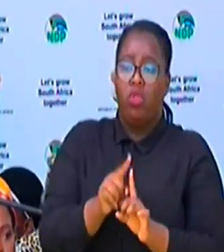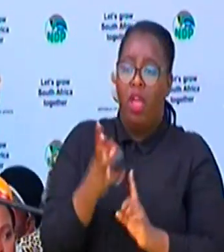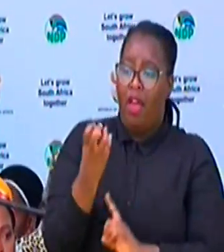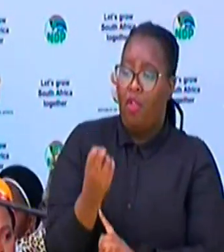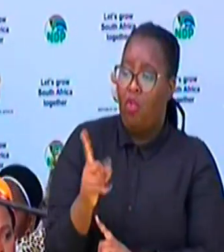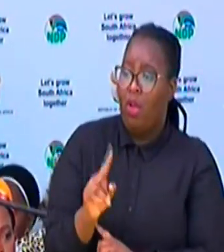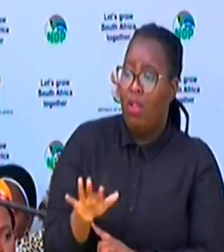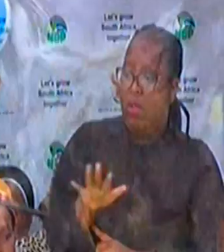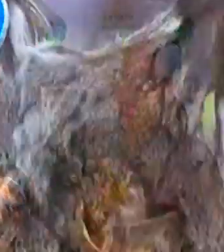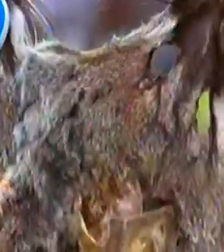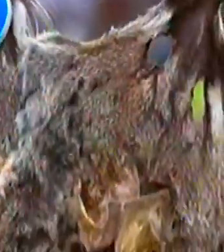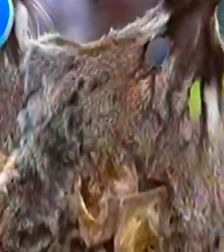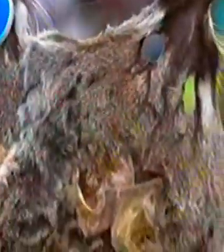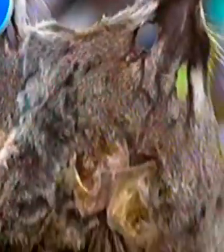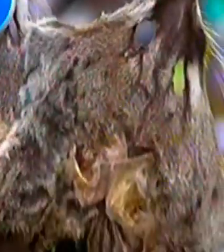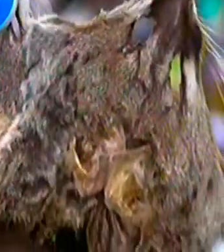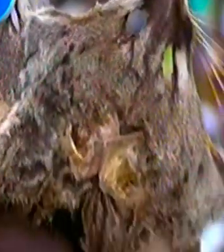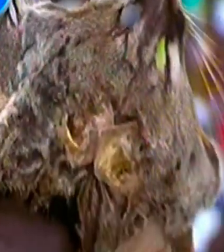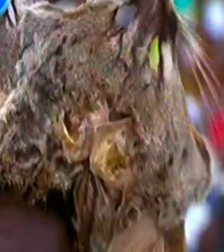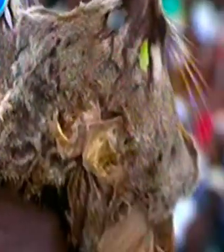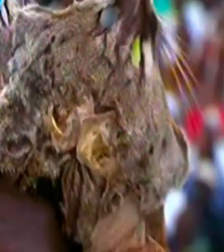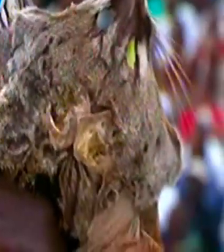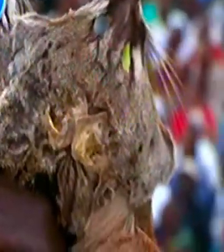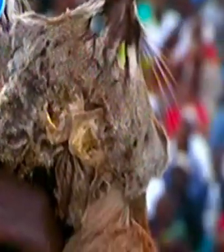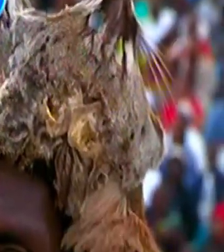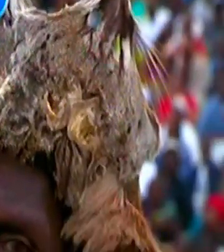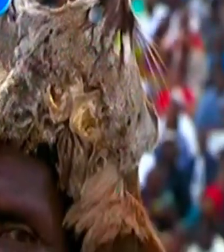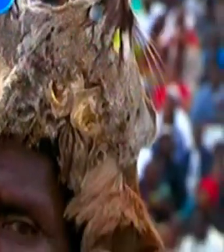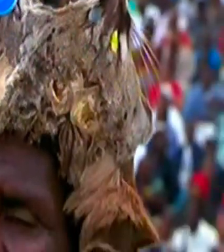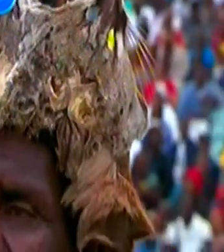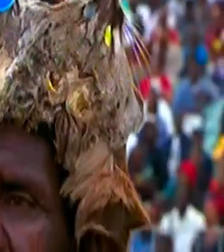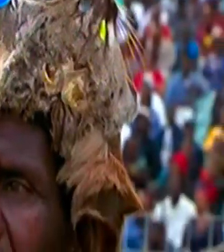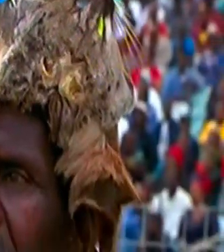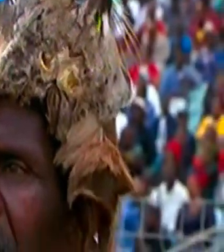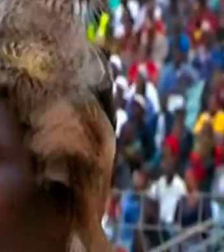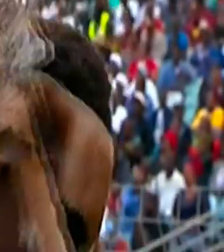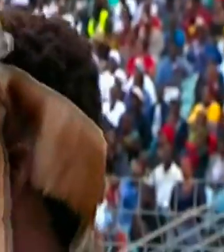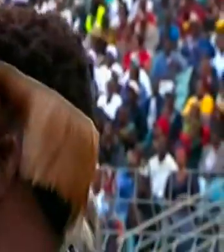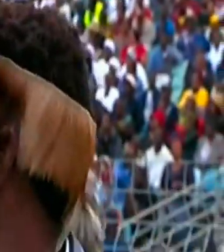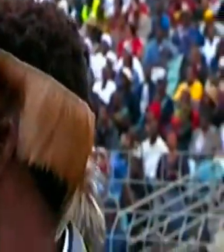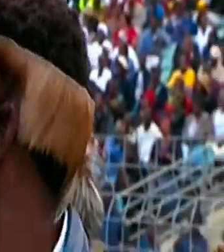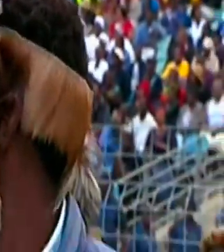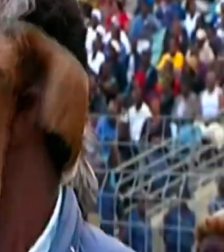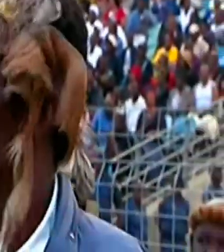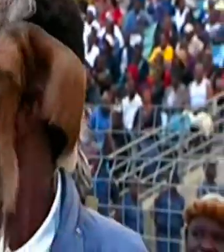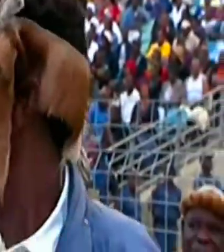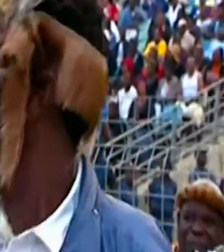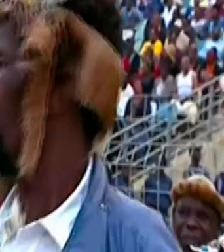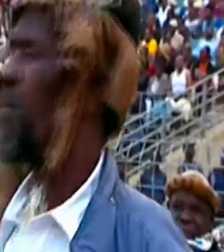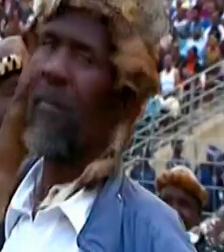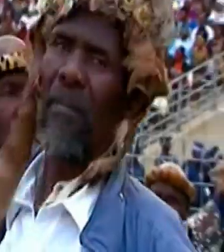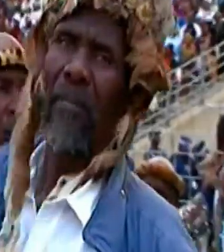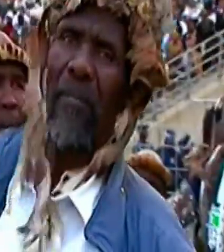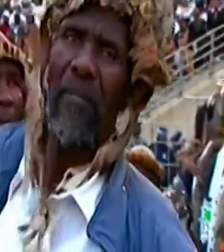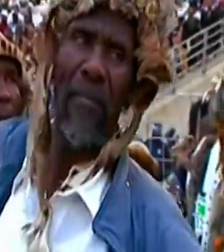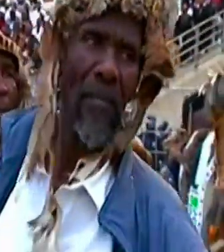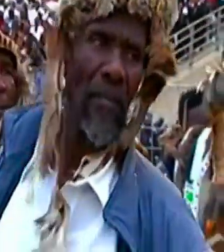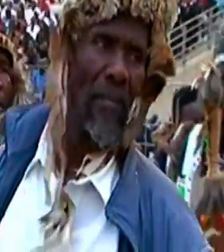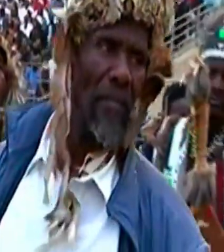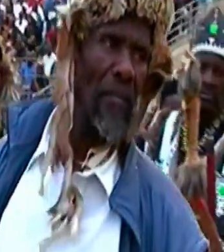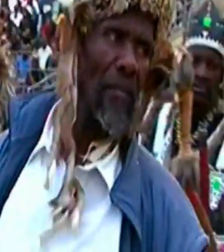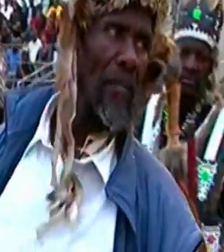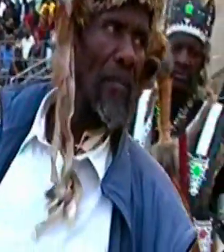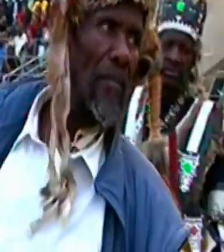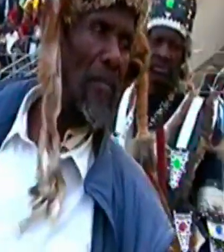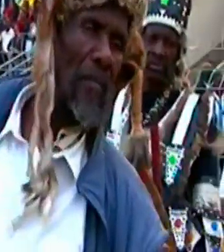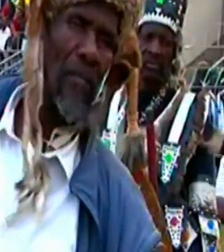Mtetwa area, the Ndonde area, the Utelezi area, the Sitora area. The settlement patterns